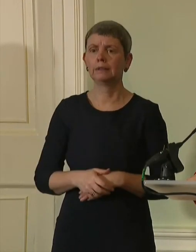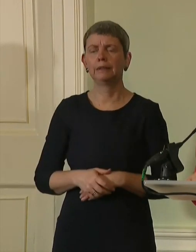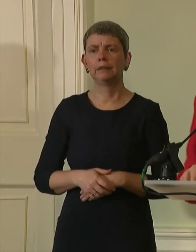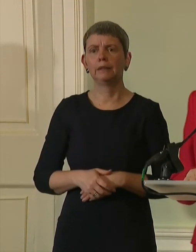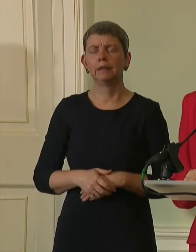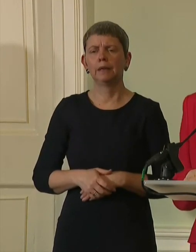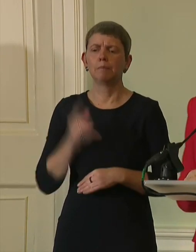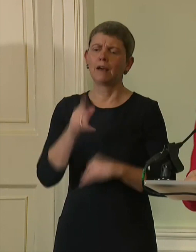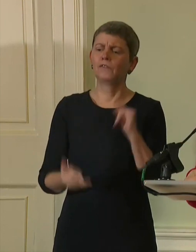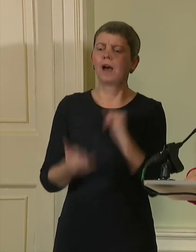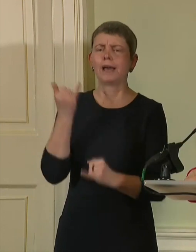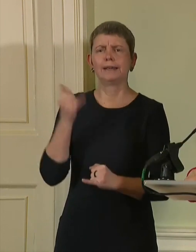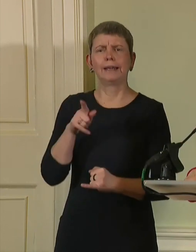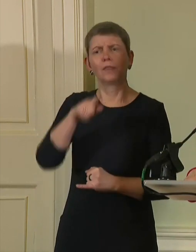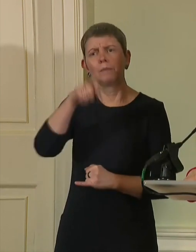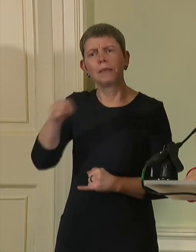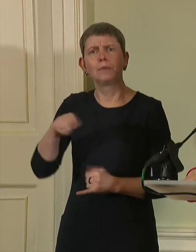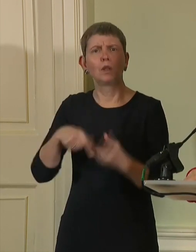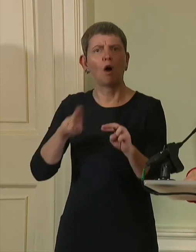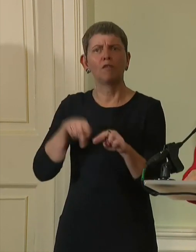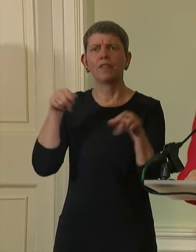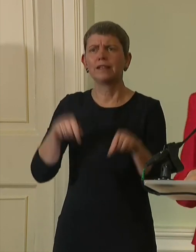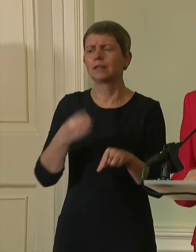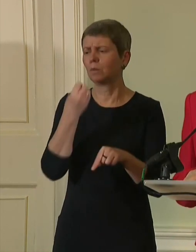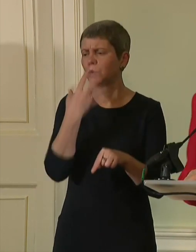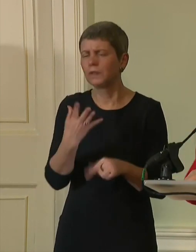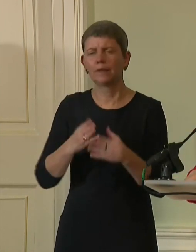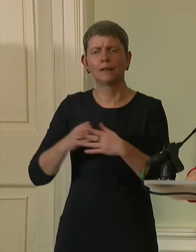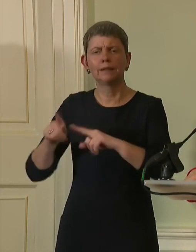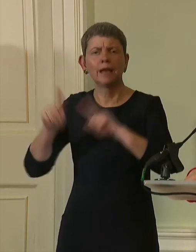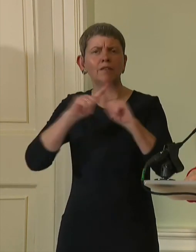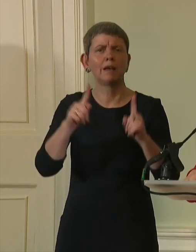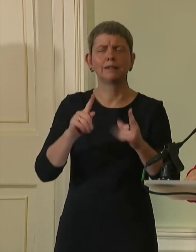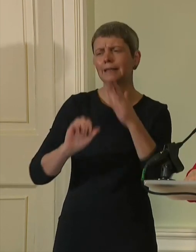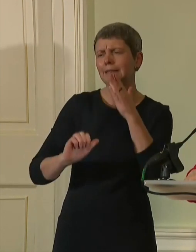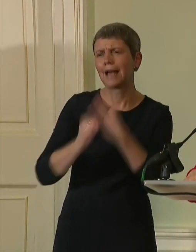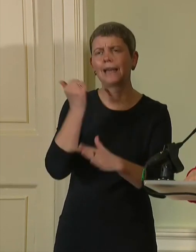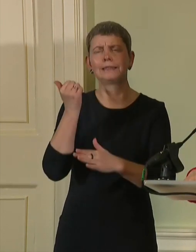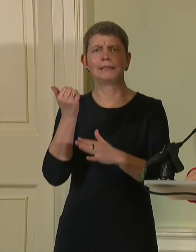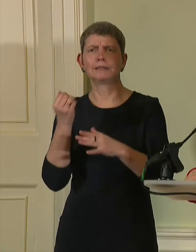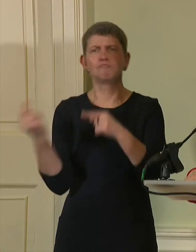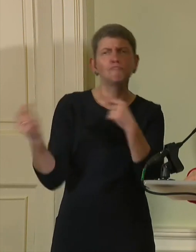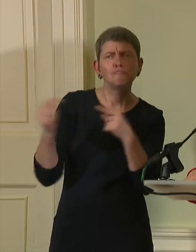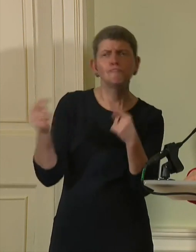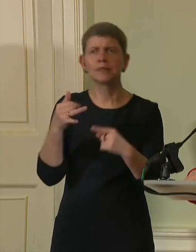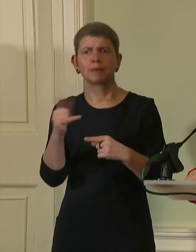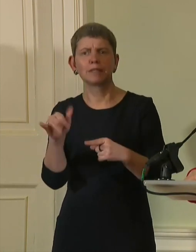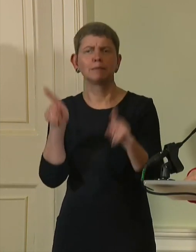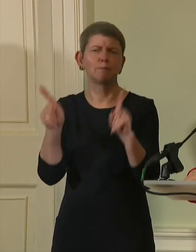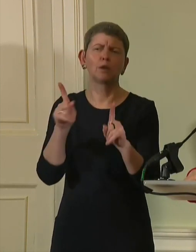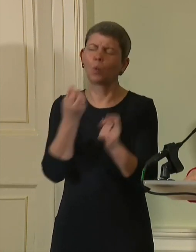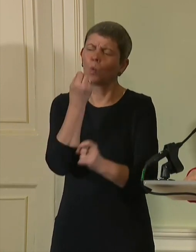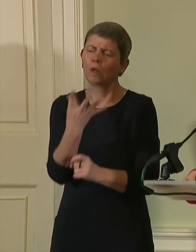the people of this beautiful, talented, diverse, at times disputatious, but always wonderful